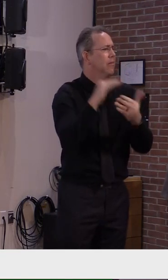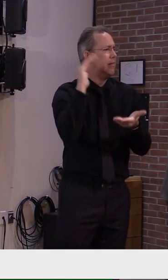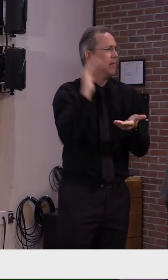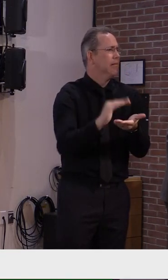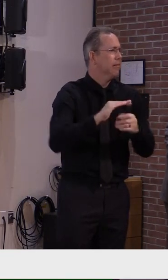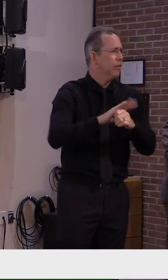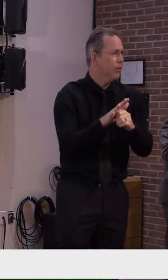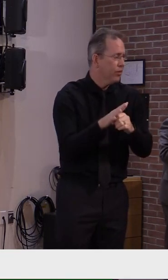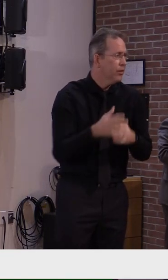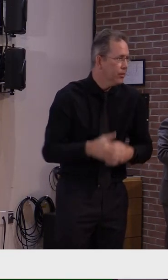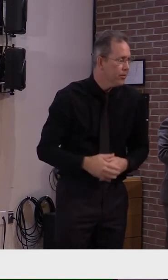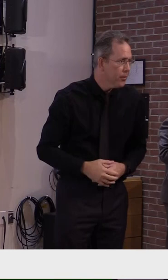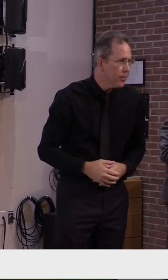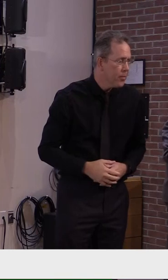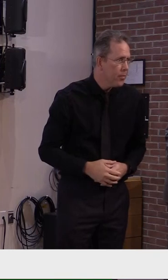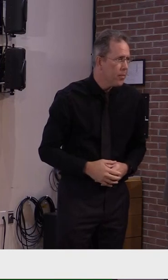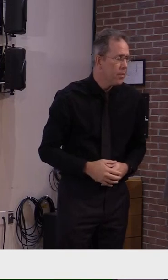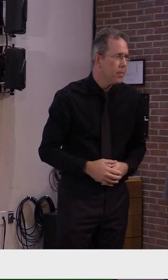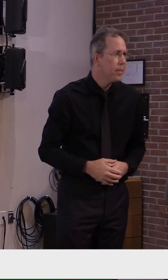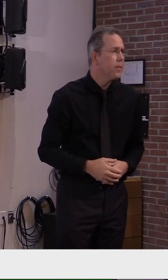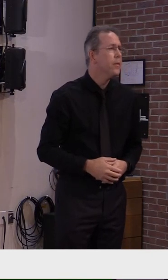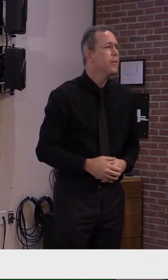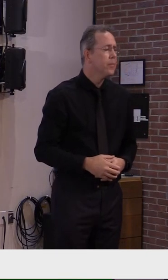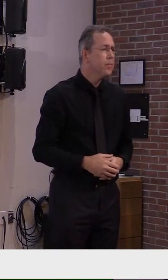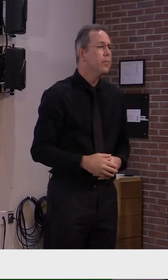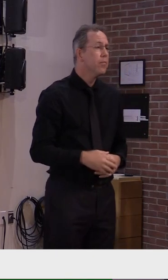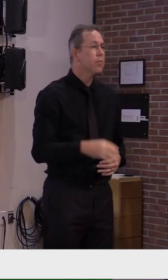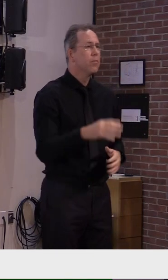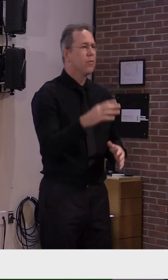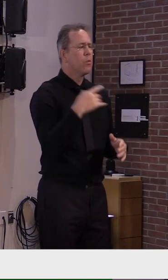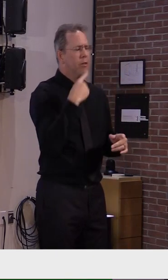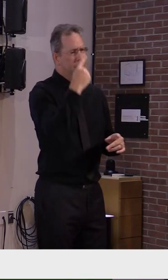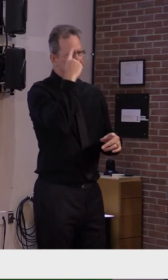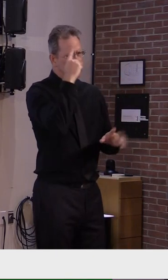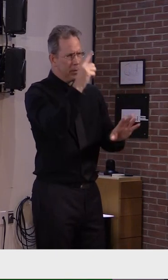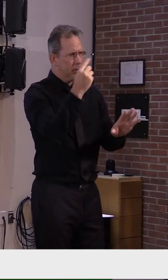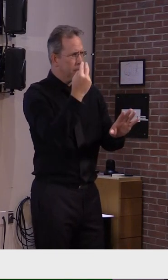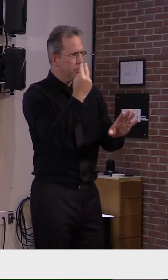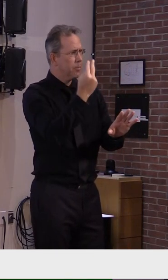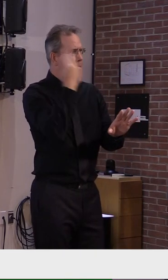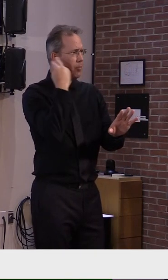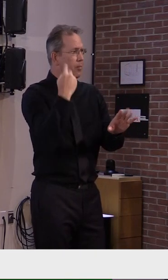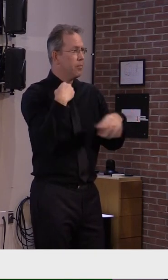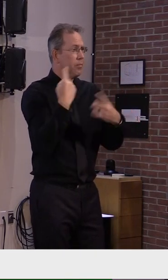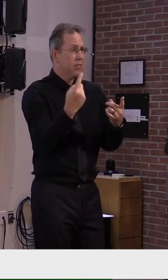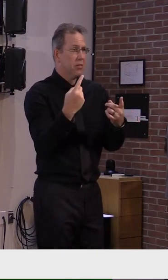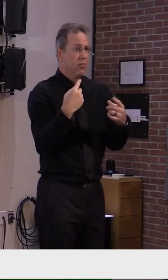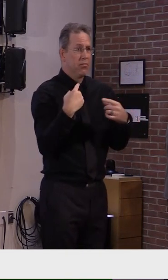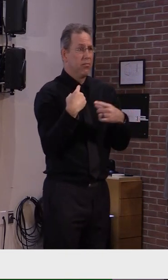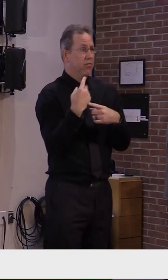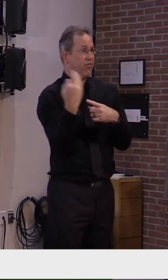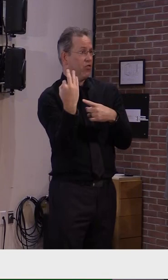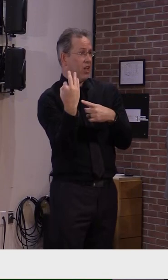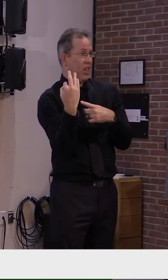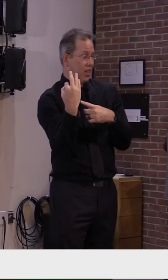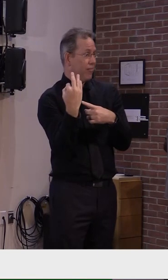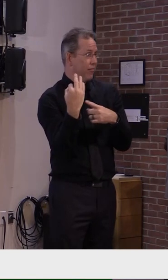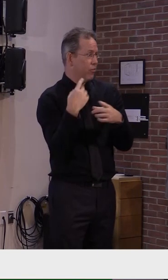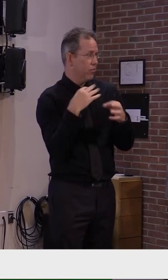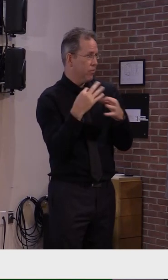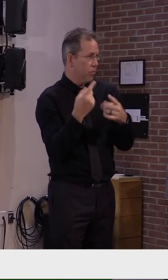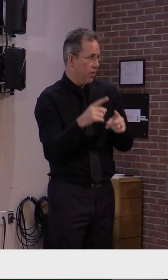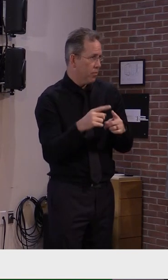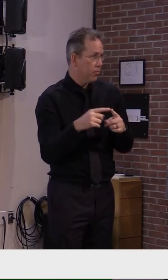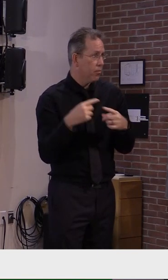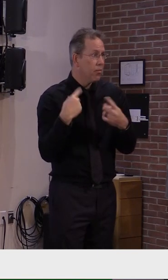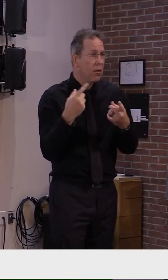I'd like to take a minute to address some of what we've heard since we made this announcement including questions and concerns from